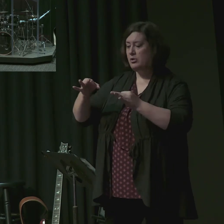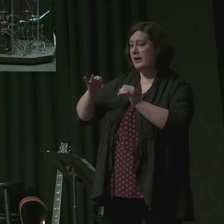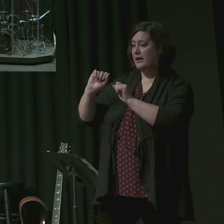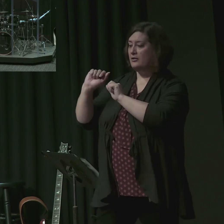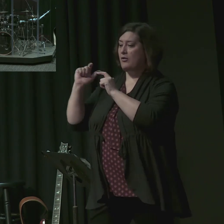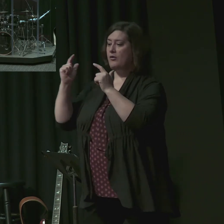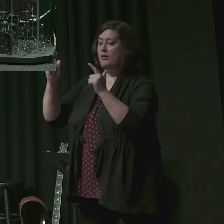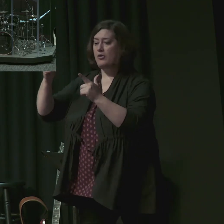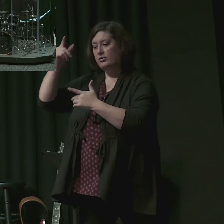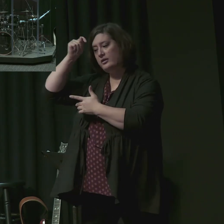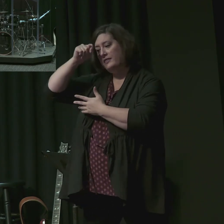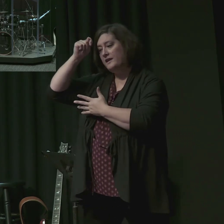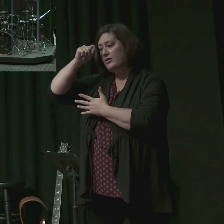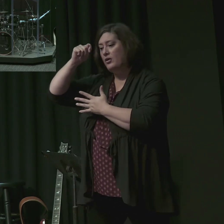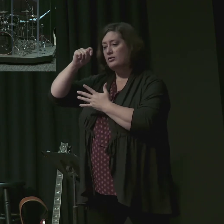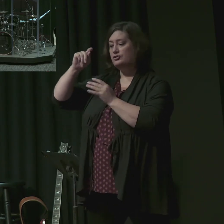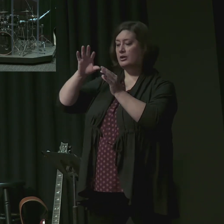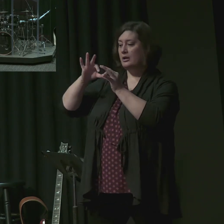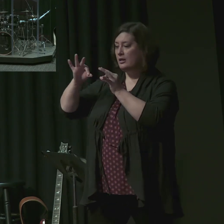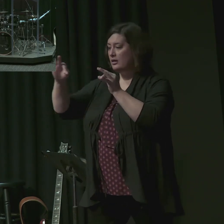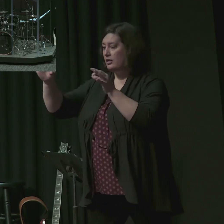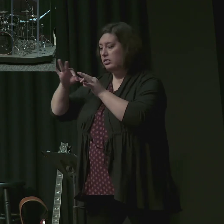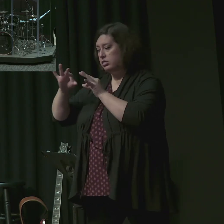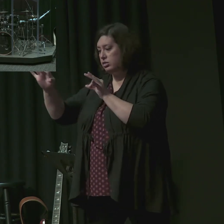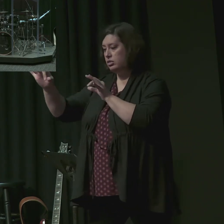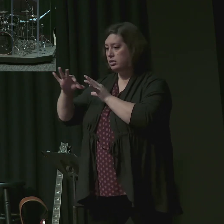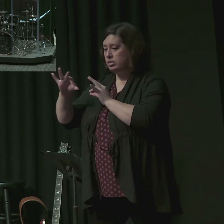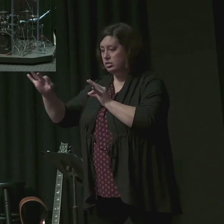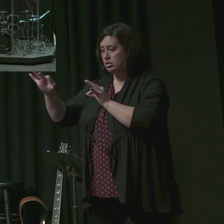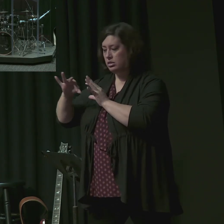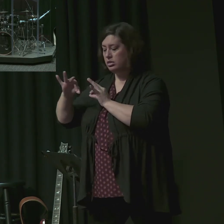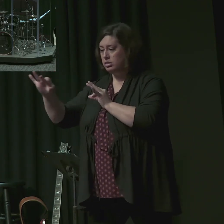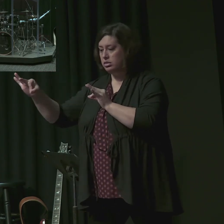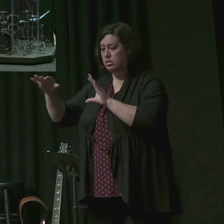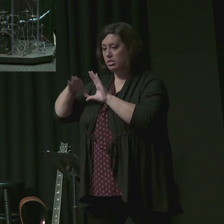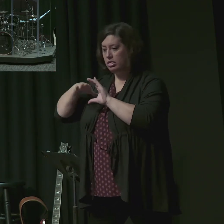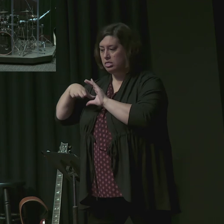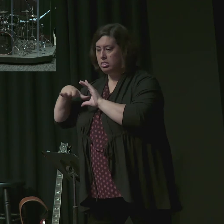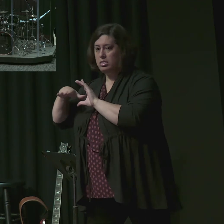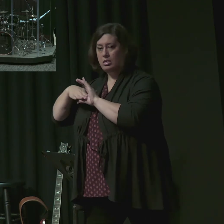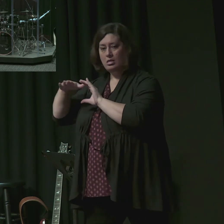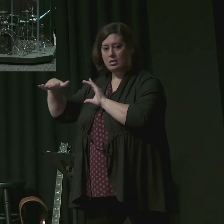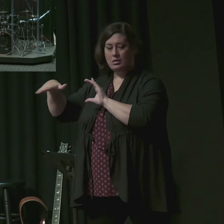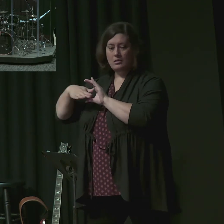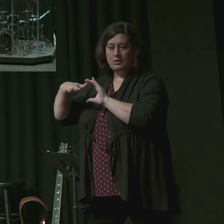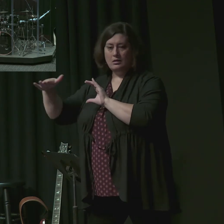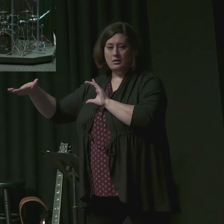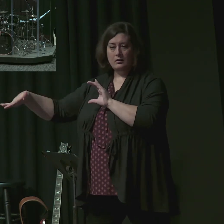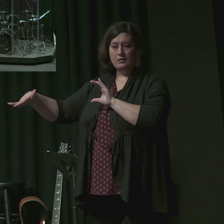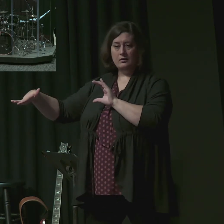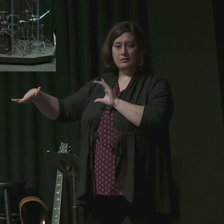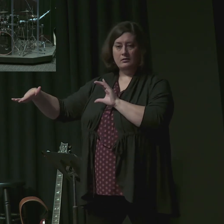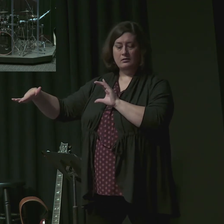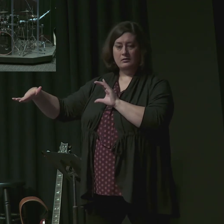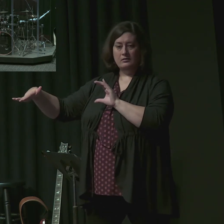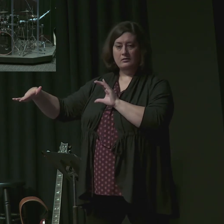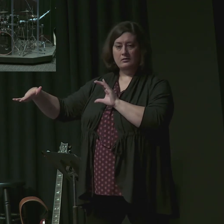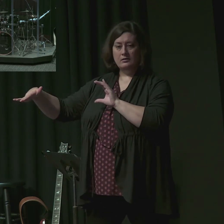those words and ideas. Notice, the subtle danger here is that we soon